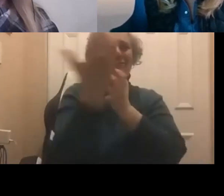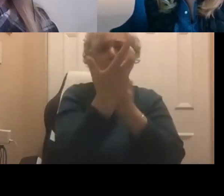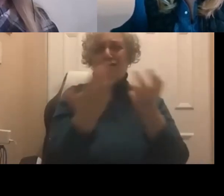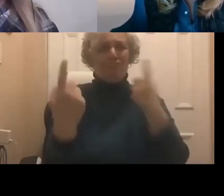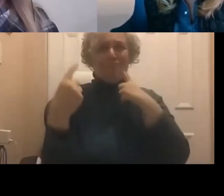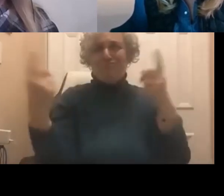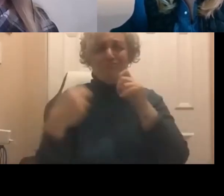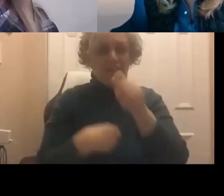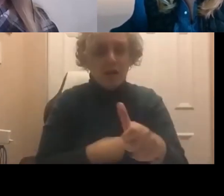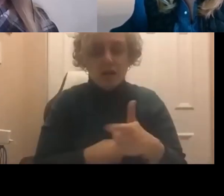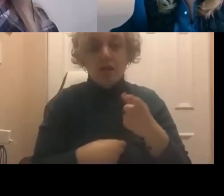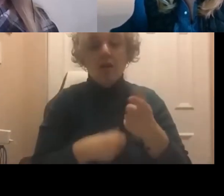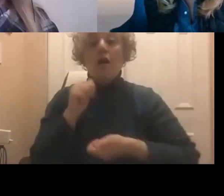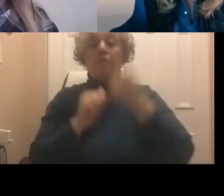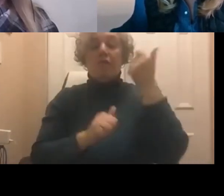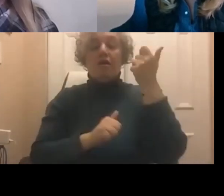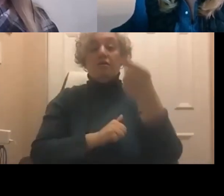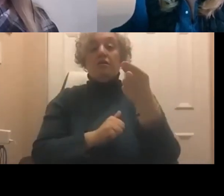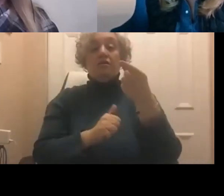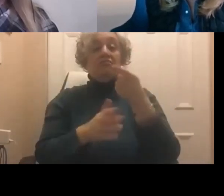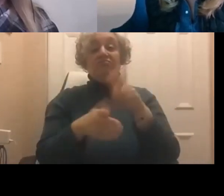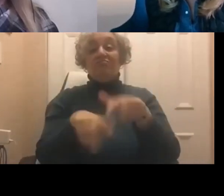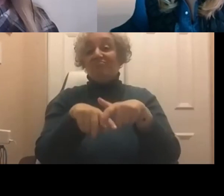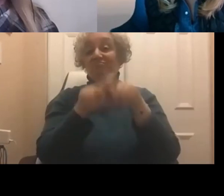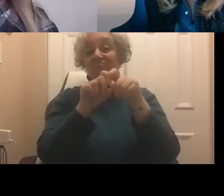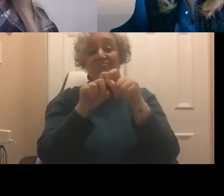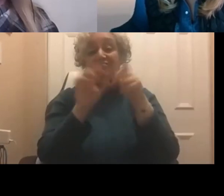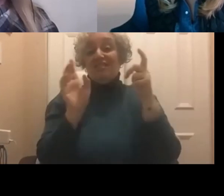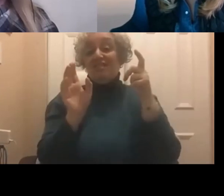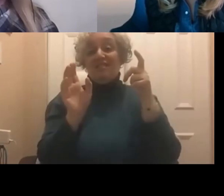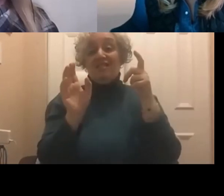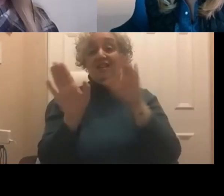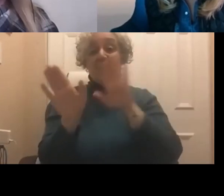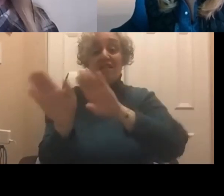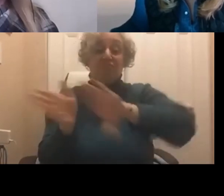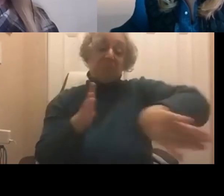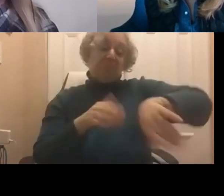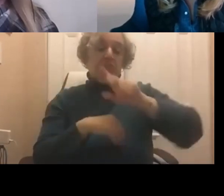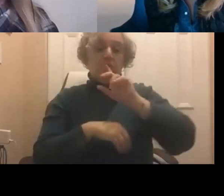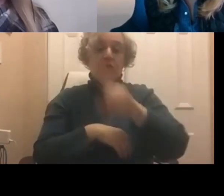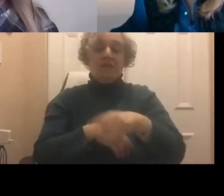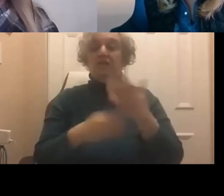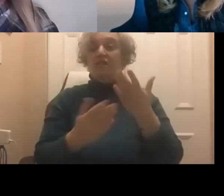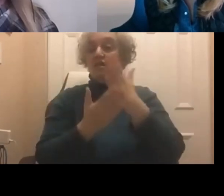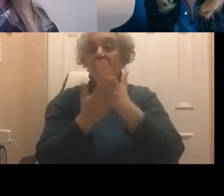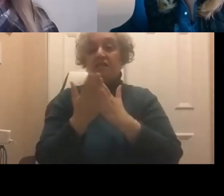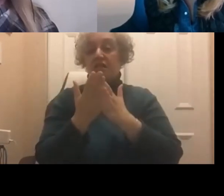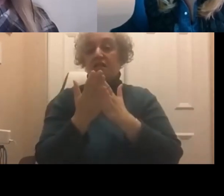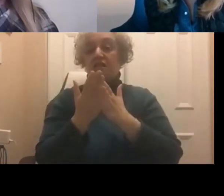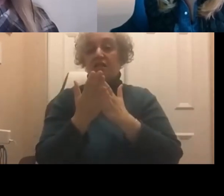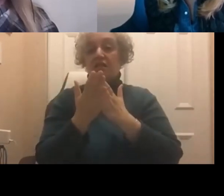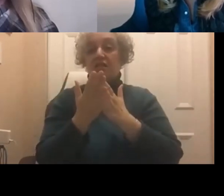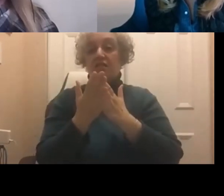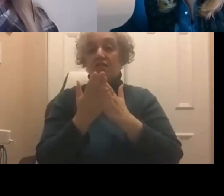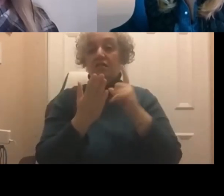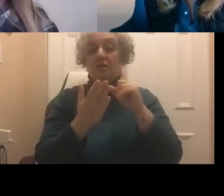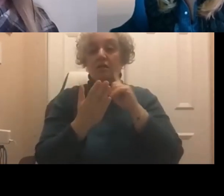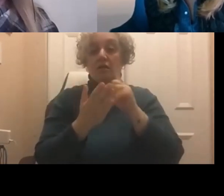most of them stop, and just go away, some of them go into phase two.